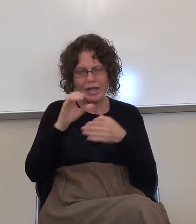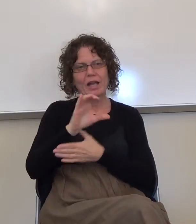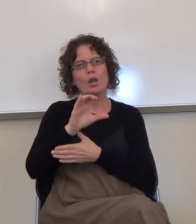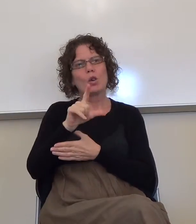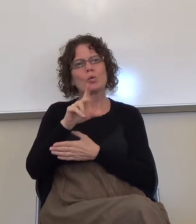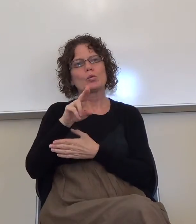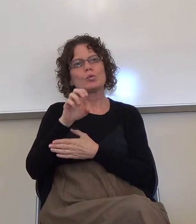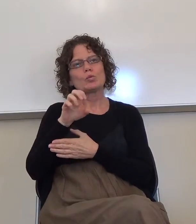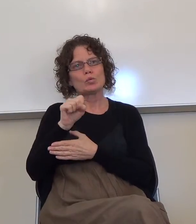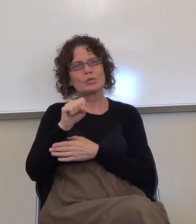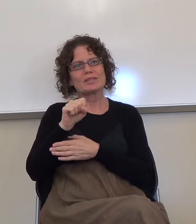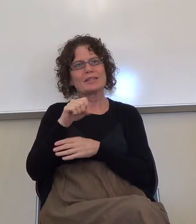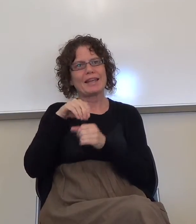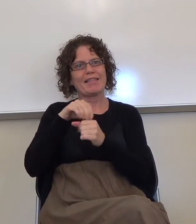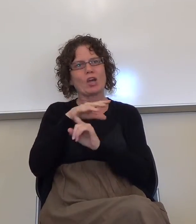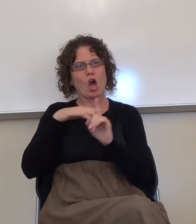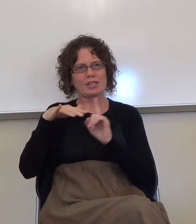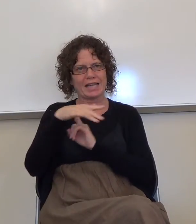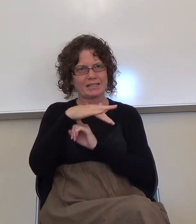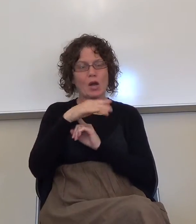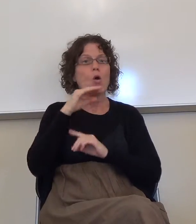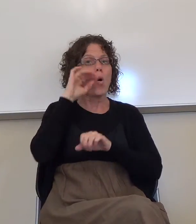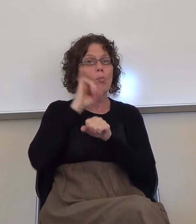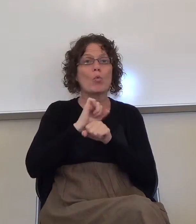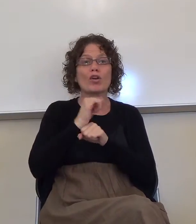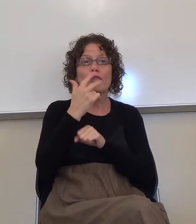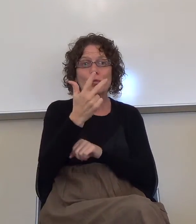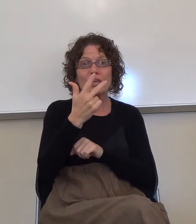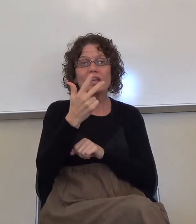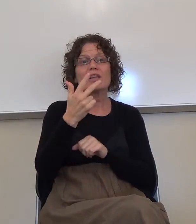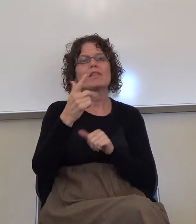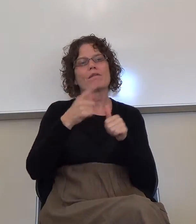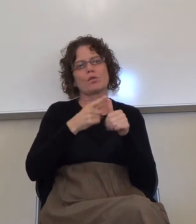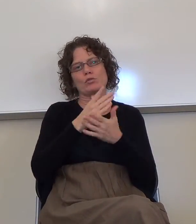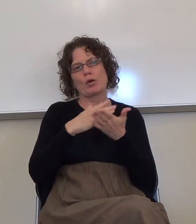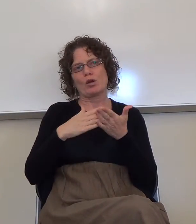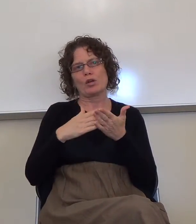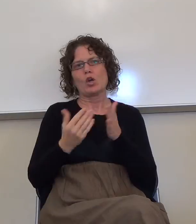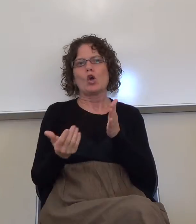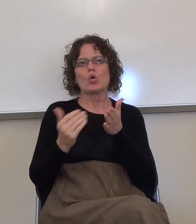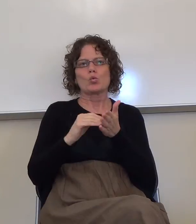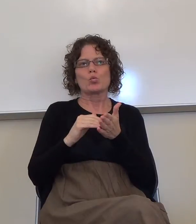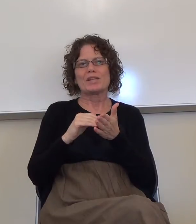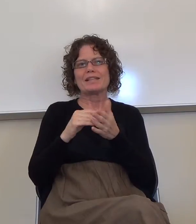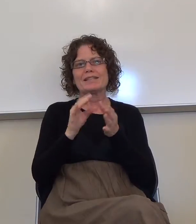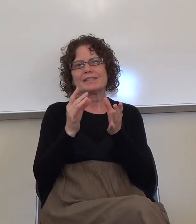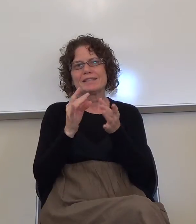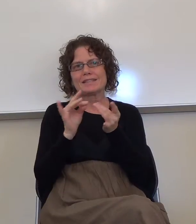Homework three is the first part. So, it's the restatement clues and the contrast clues. That's today.